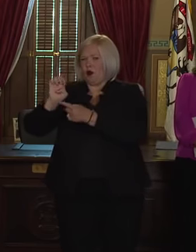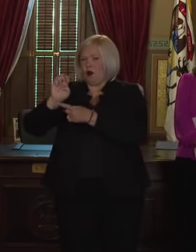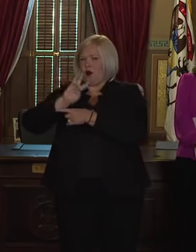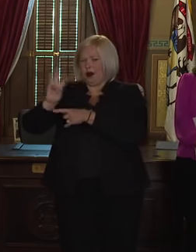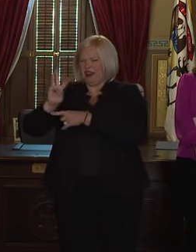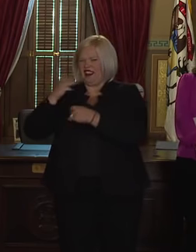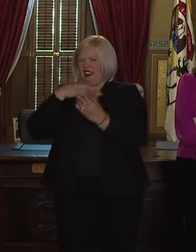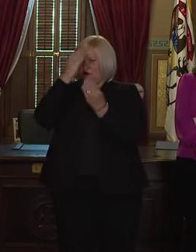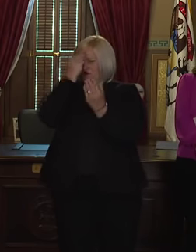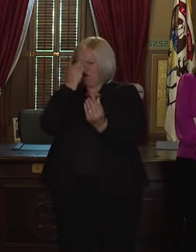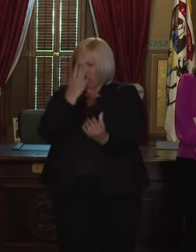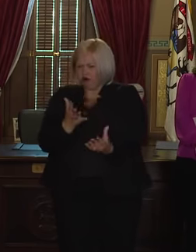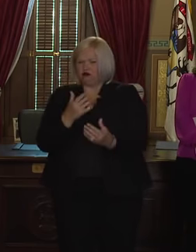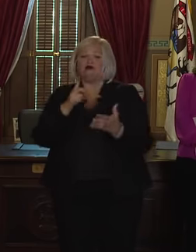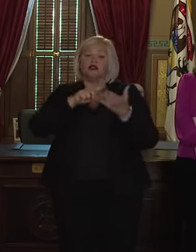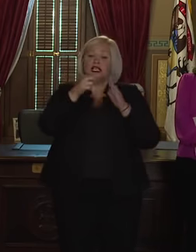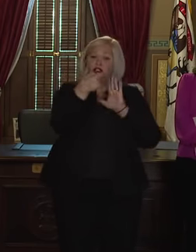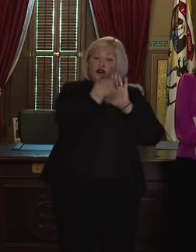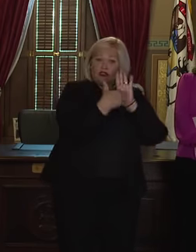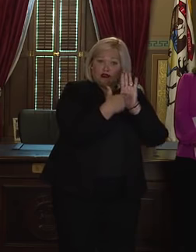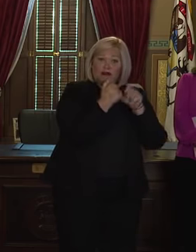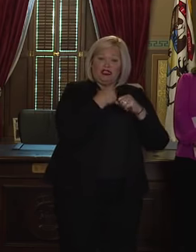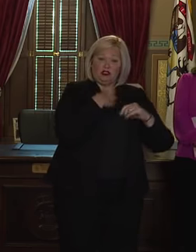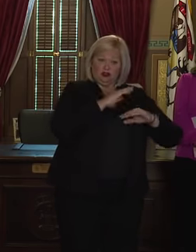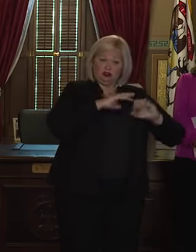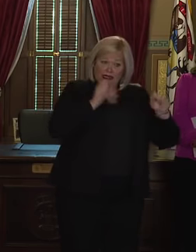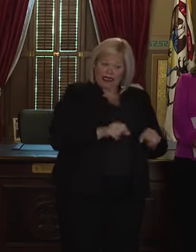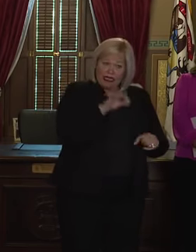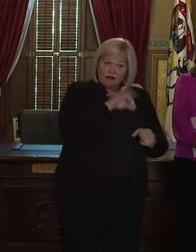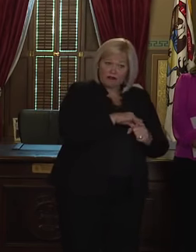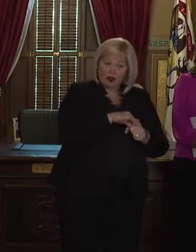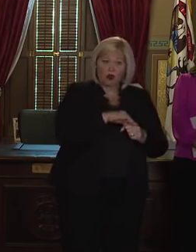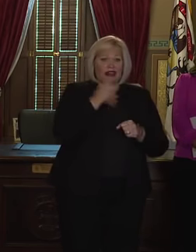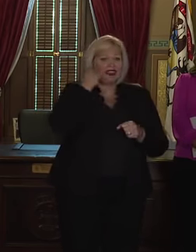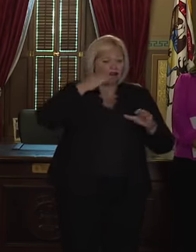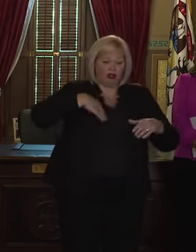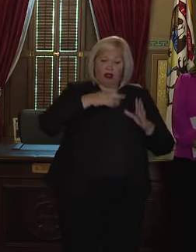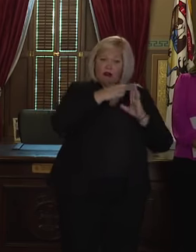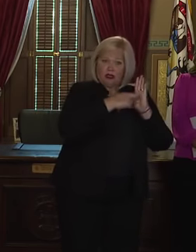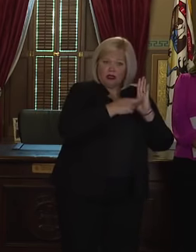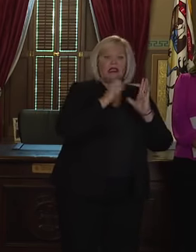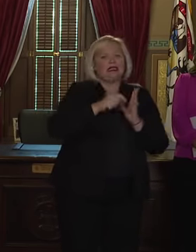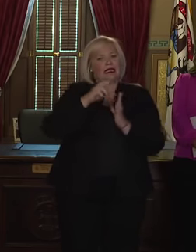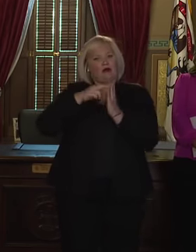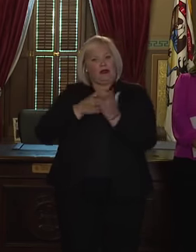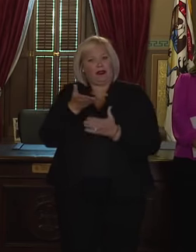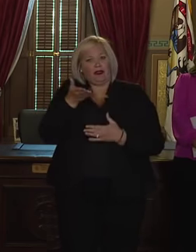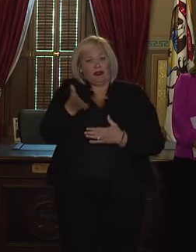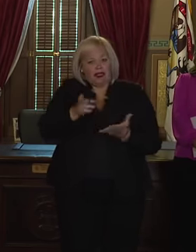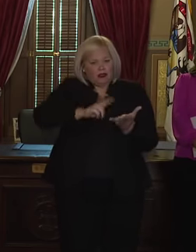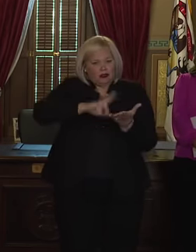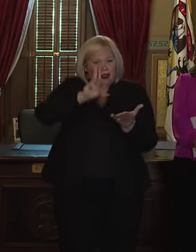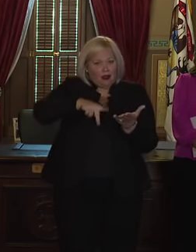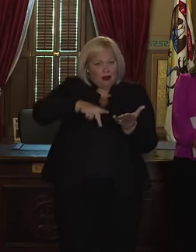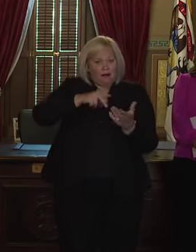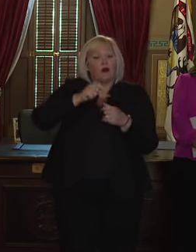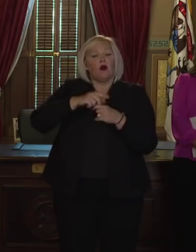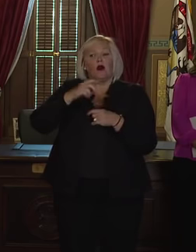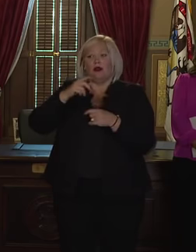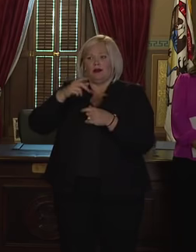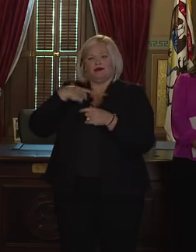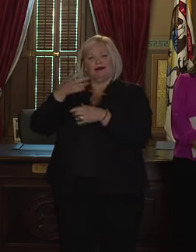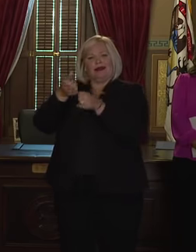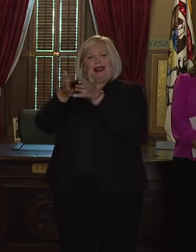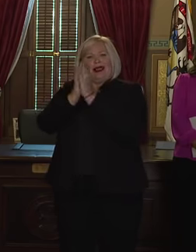check your registration, register to vote, and track your ballot if you have chosen to have it delivered to you